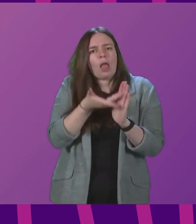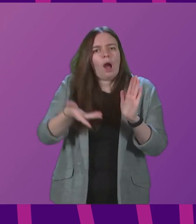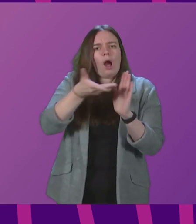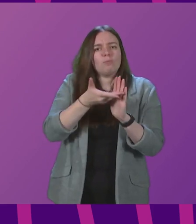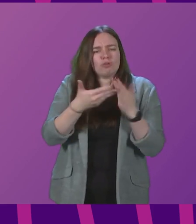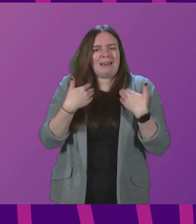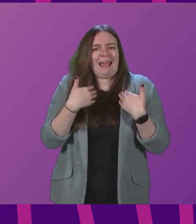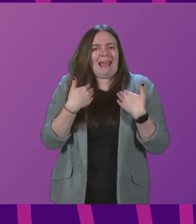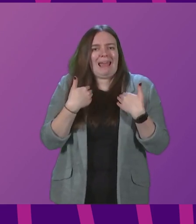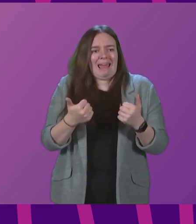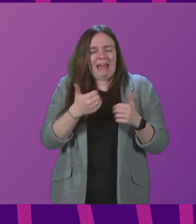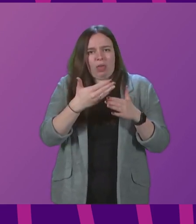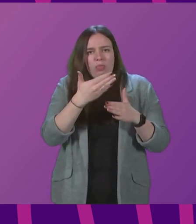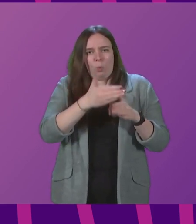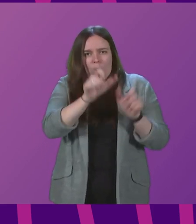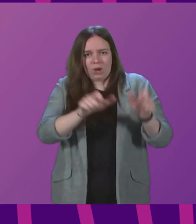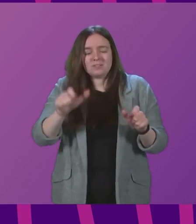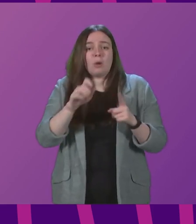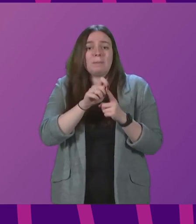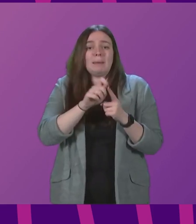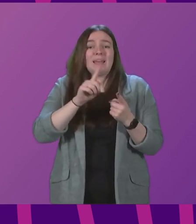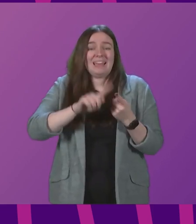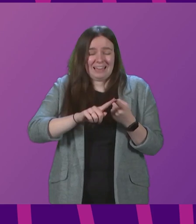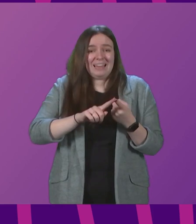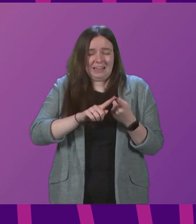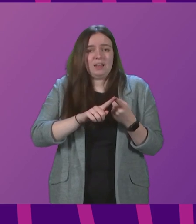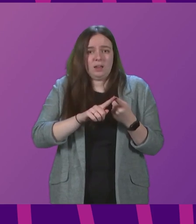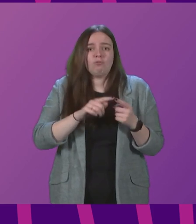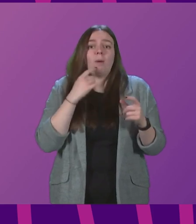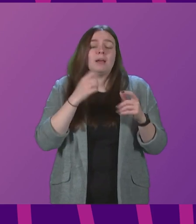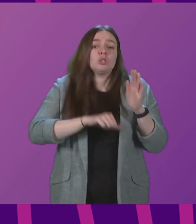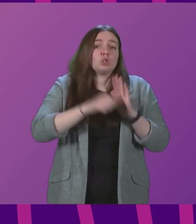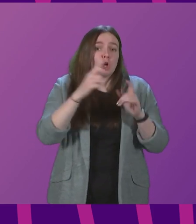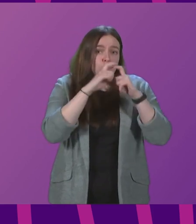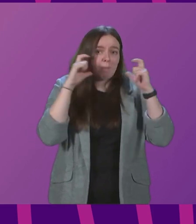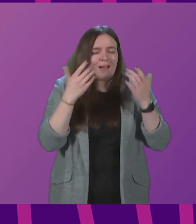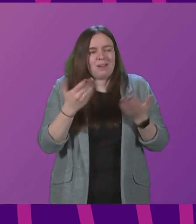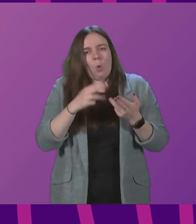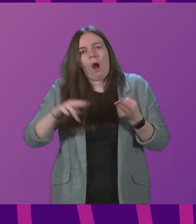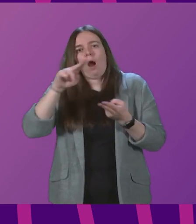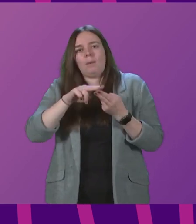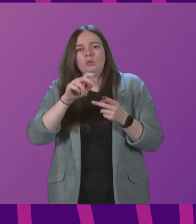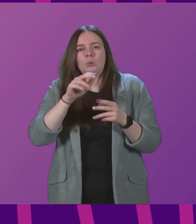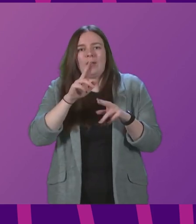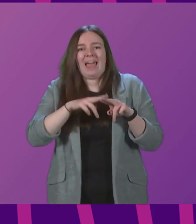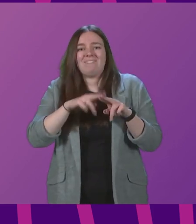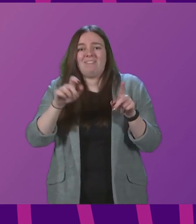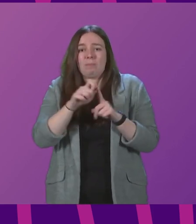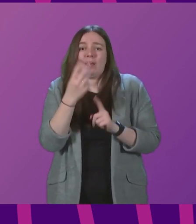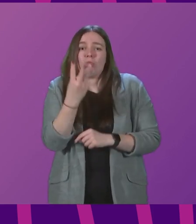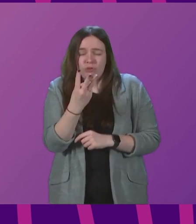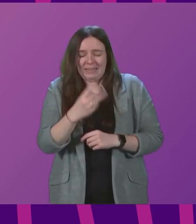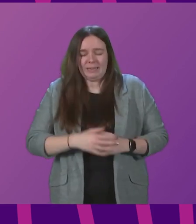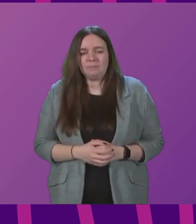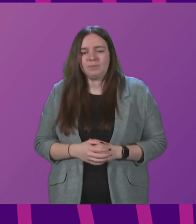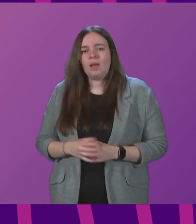workers PPE from a surgical mask to FFP2 and 3? First Minister. I'll take advice on the